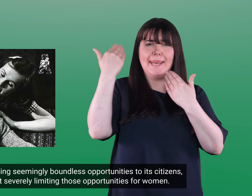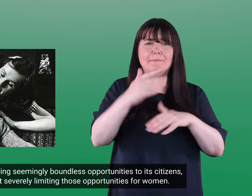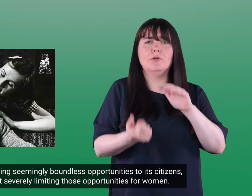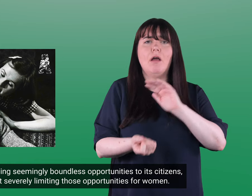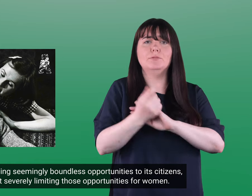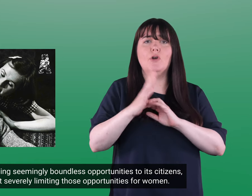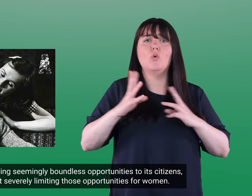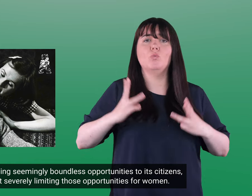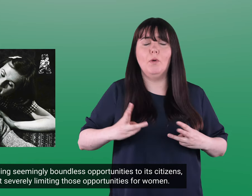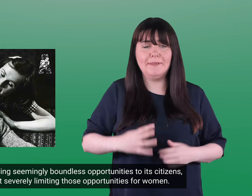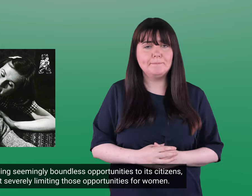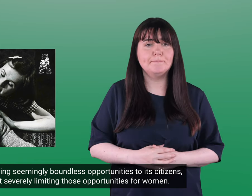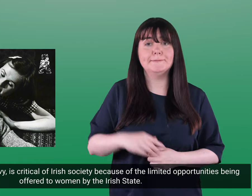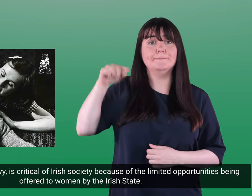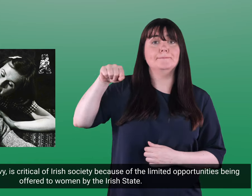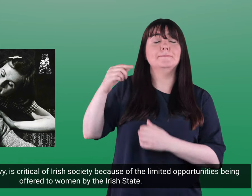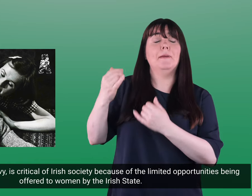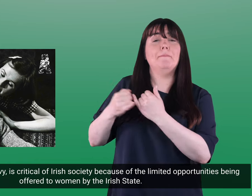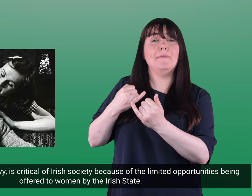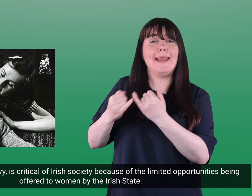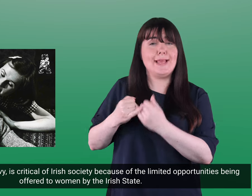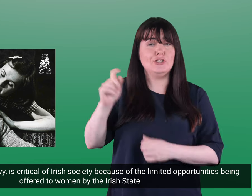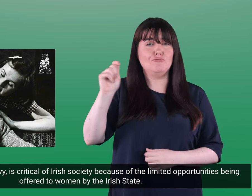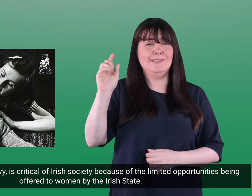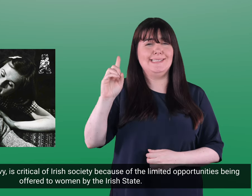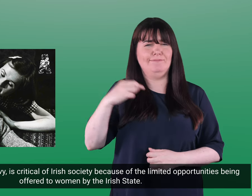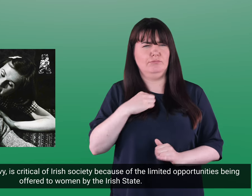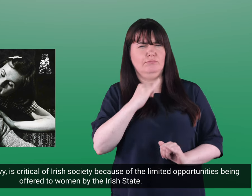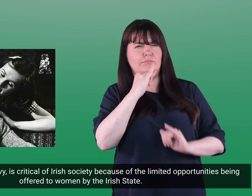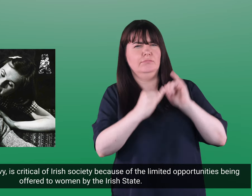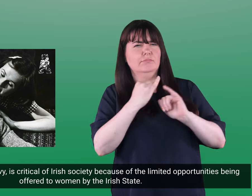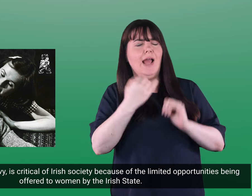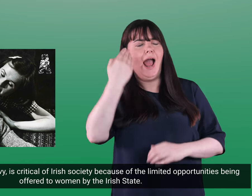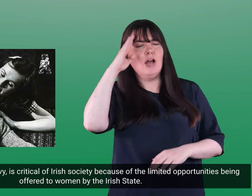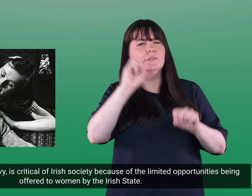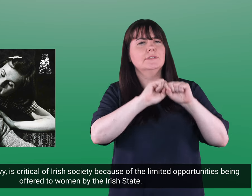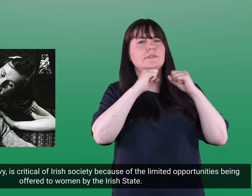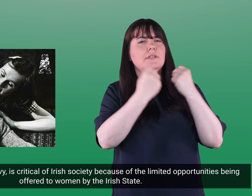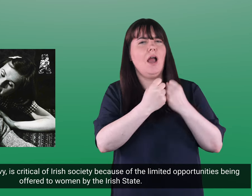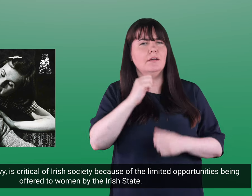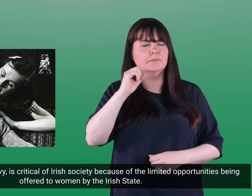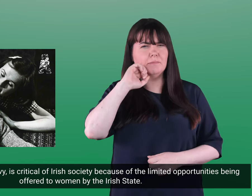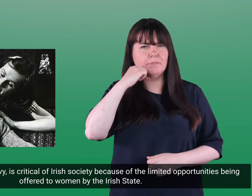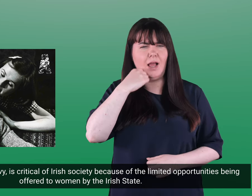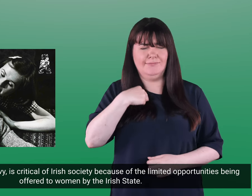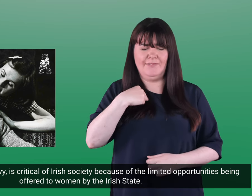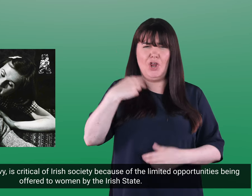seemingly boundless opportunities to its citizens yet severely limiting those opportunities for women. In this